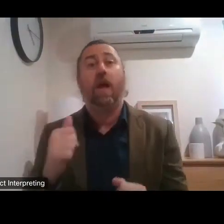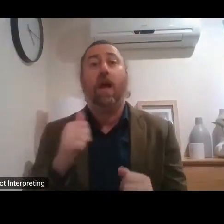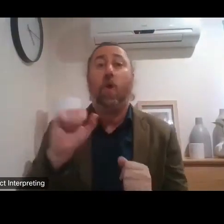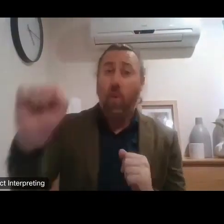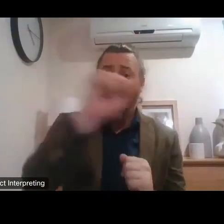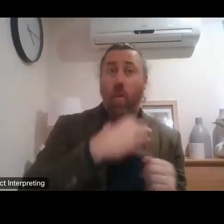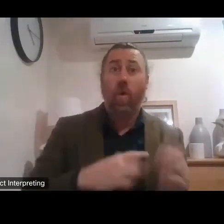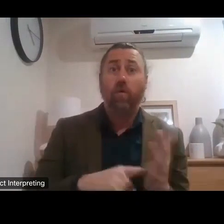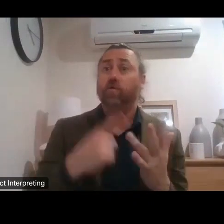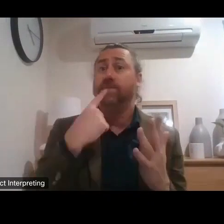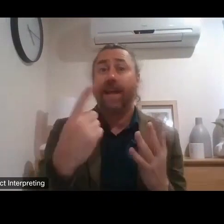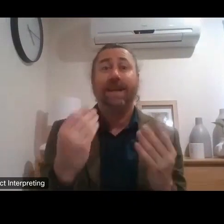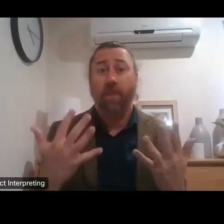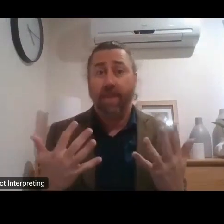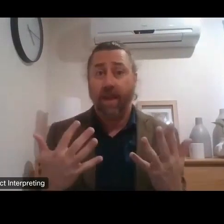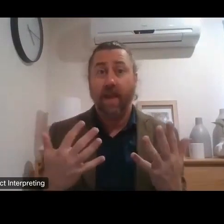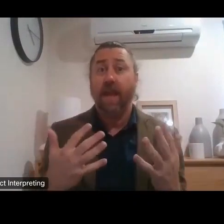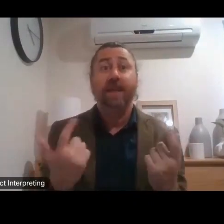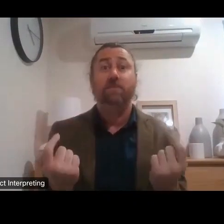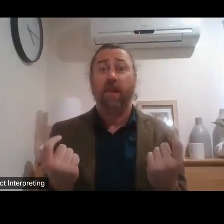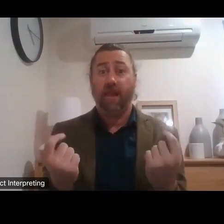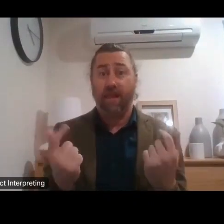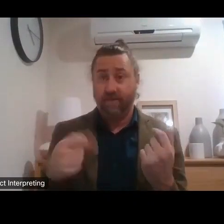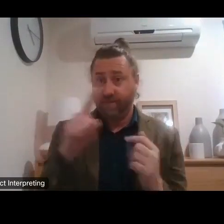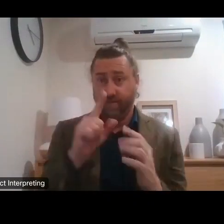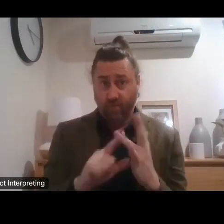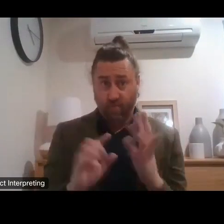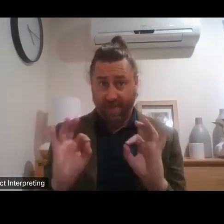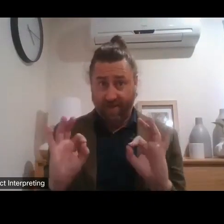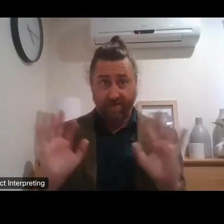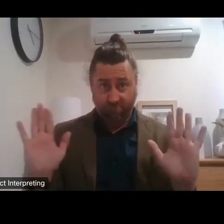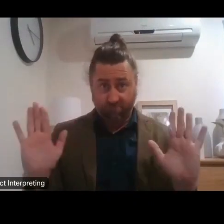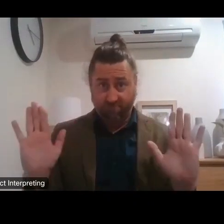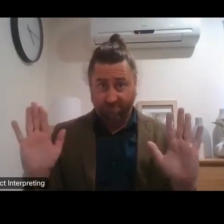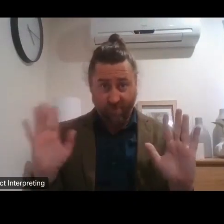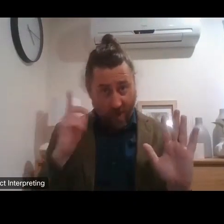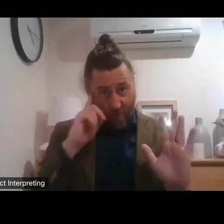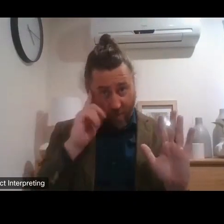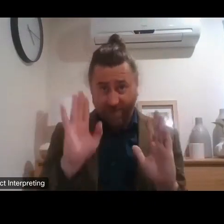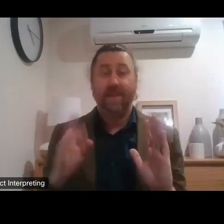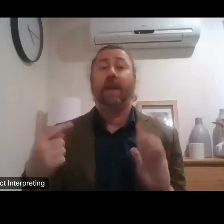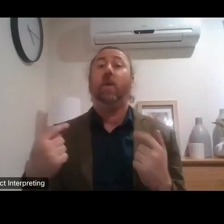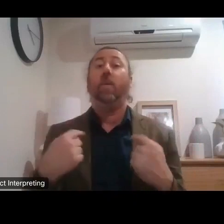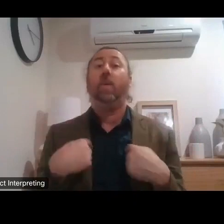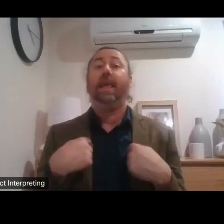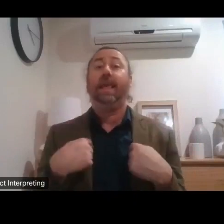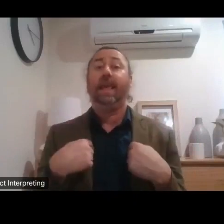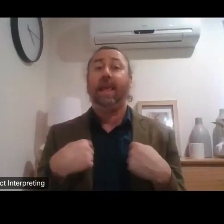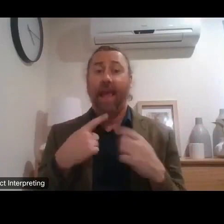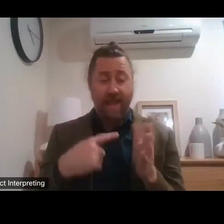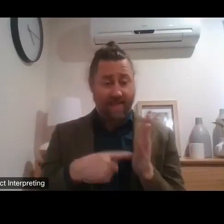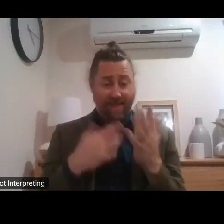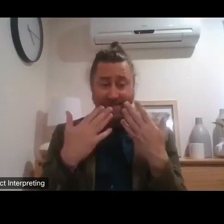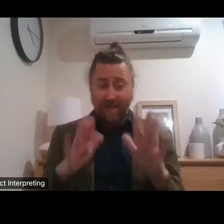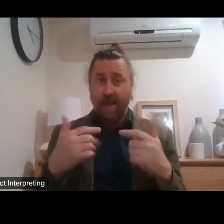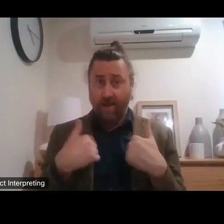by doing absolutely nothing at all um and as you've already heard this afternoon what we're going to do to start off is we